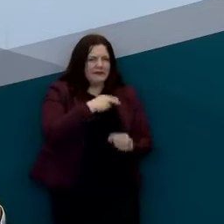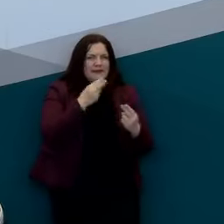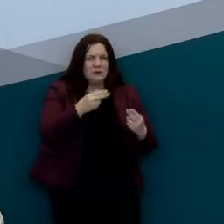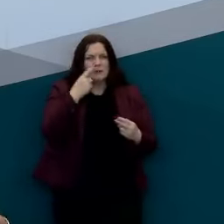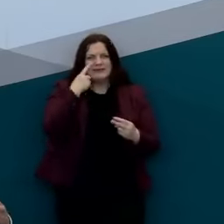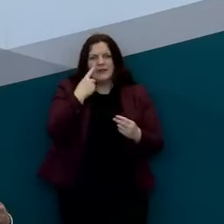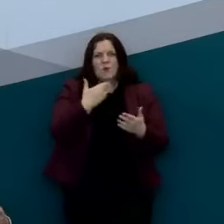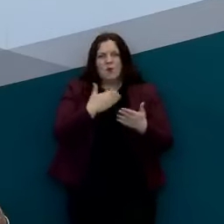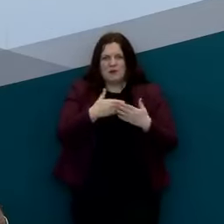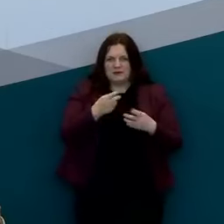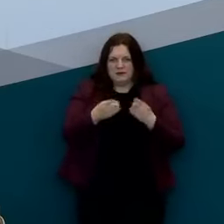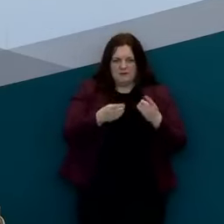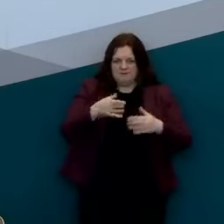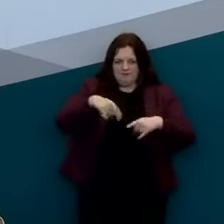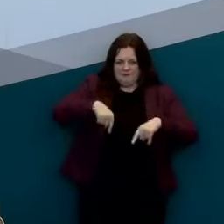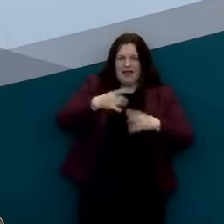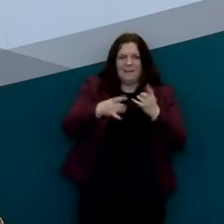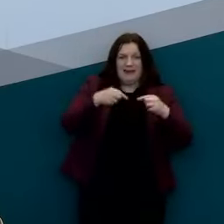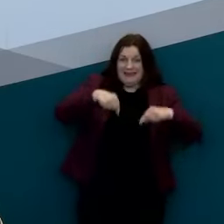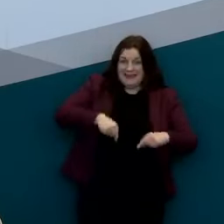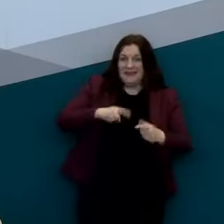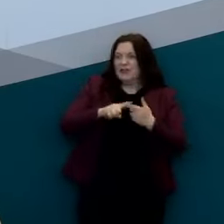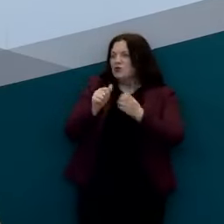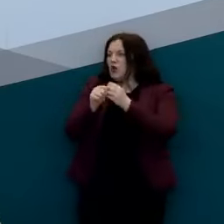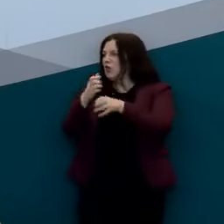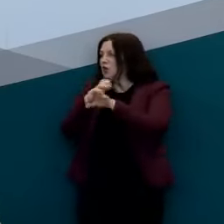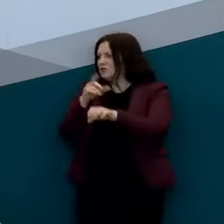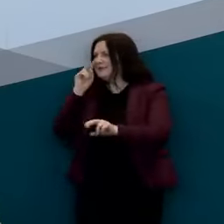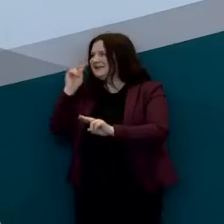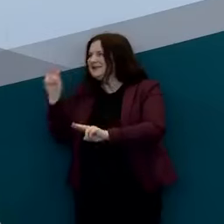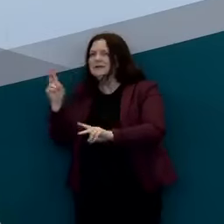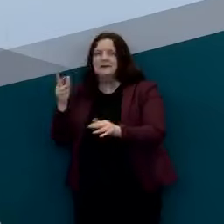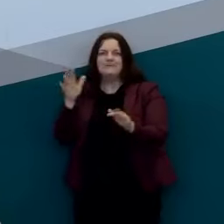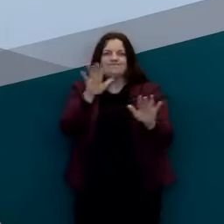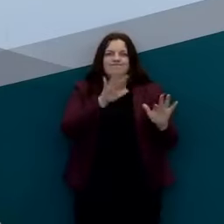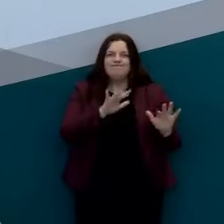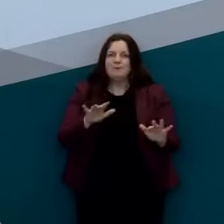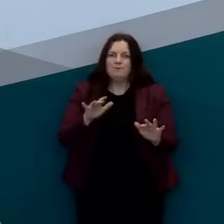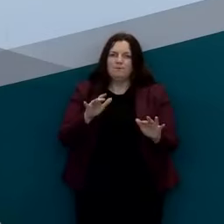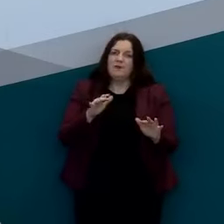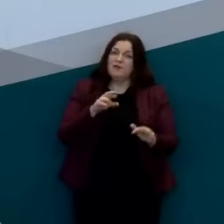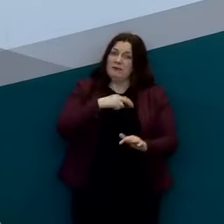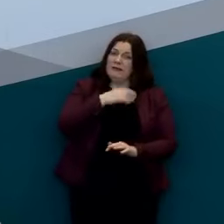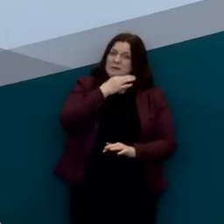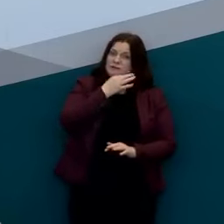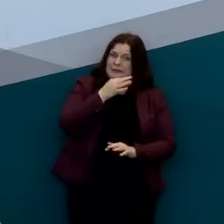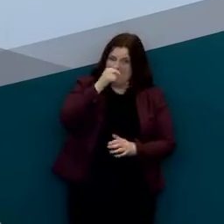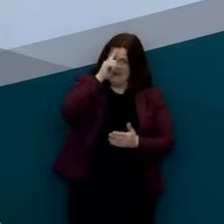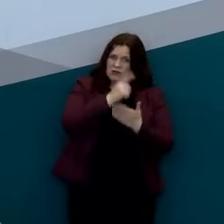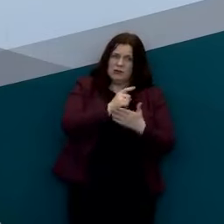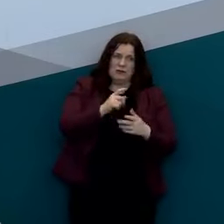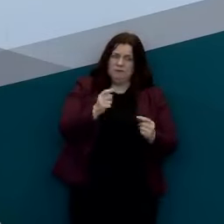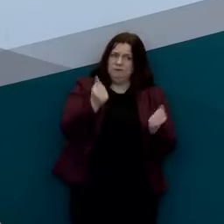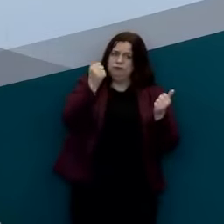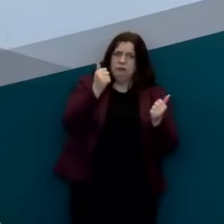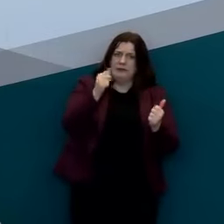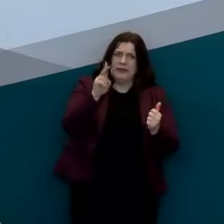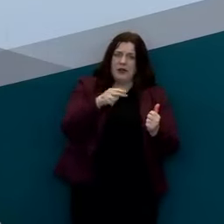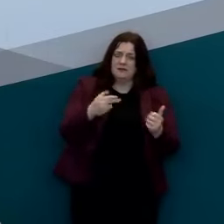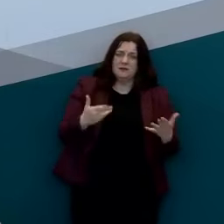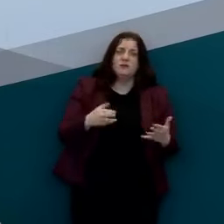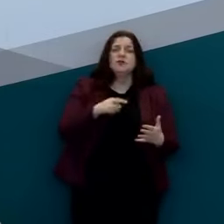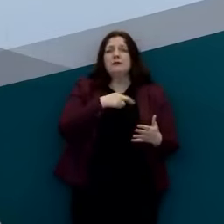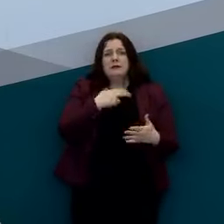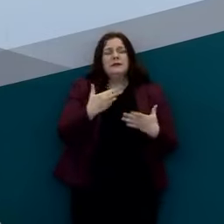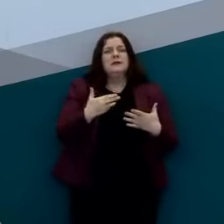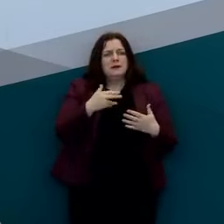what's going on here and what's going on everywhere else before we make those really quite risky decisions we can't get this wrong so we